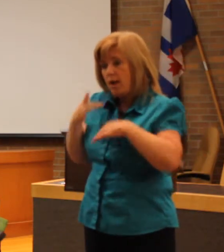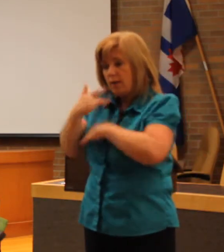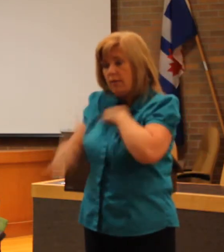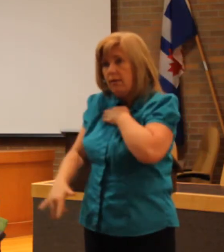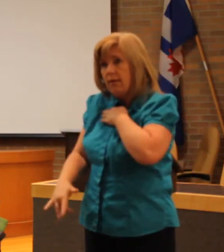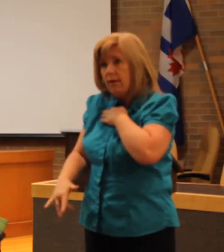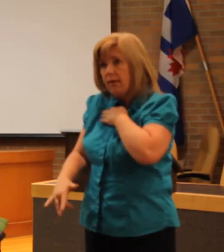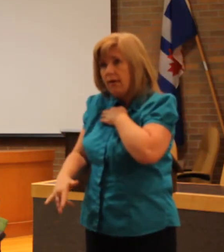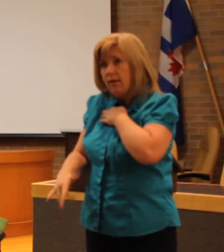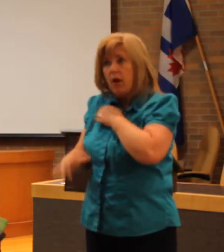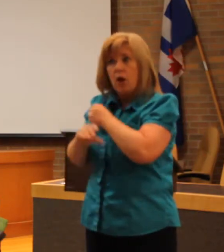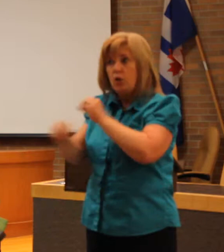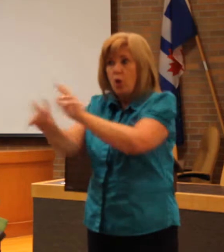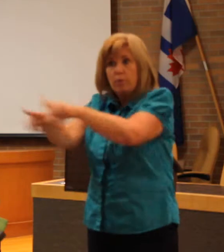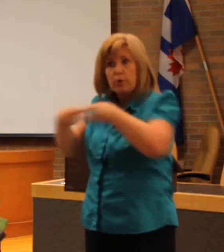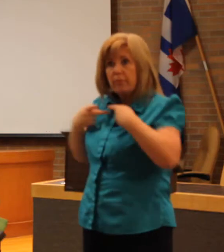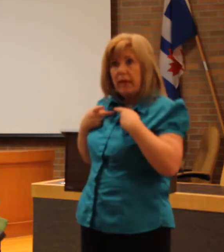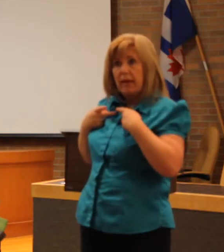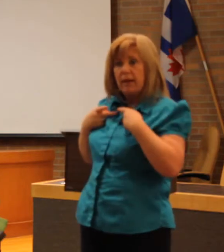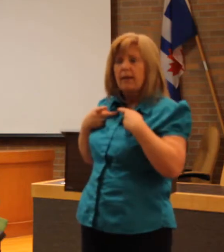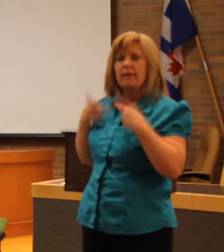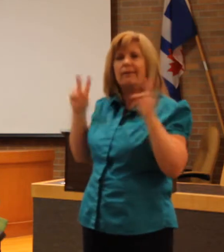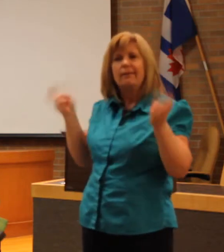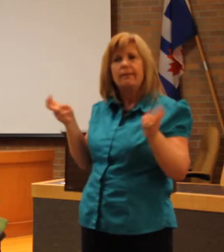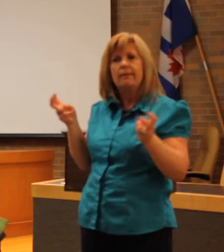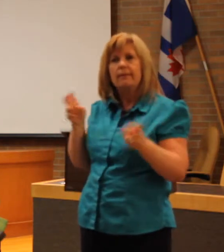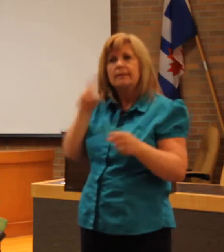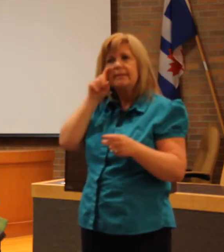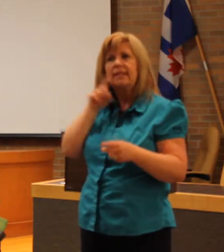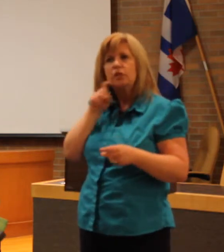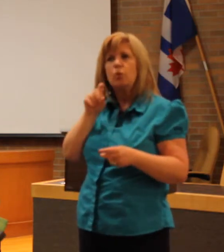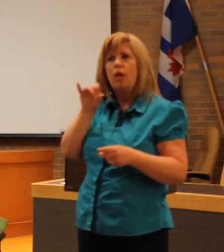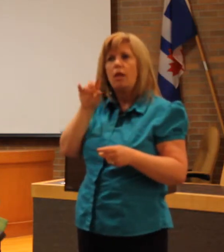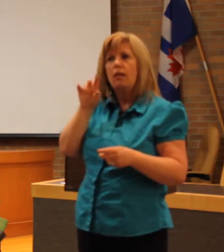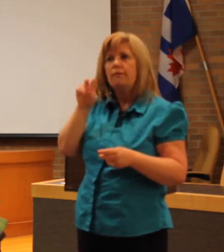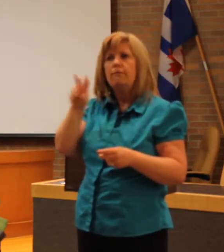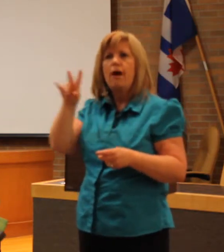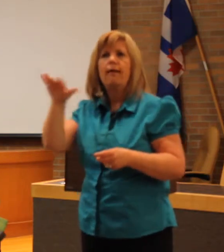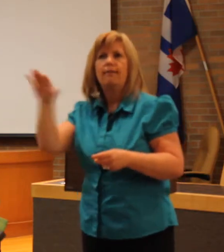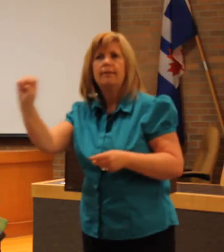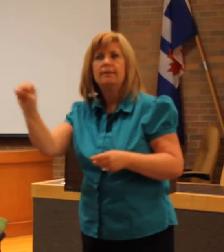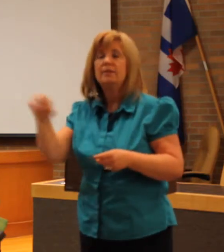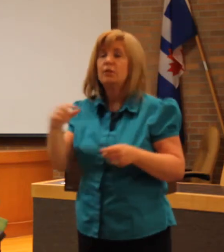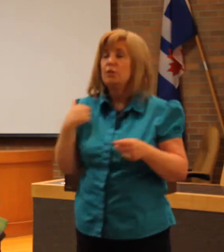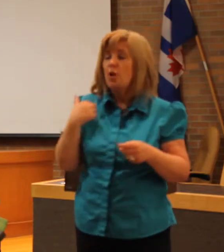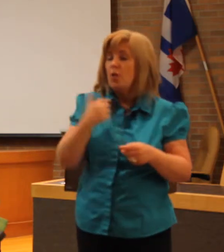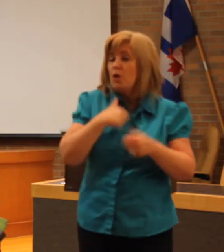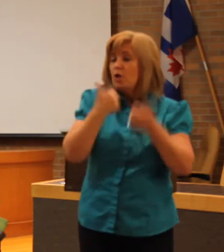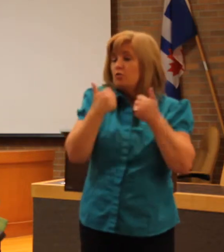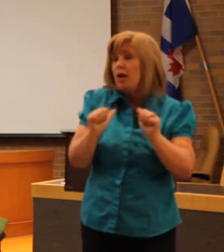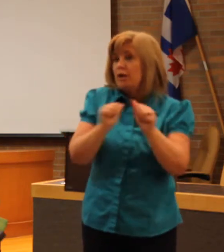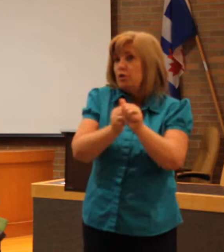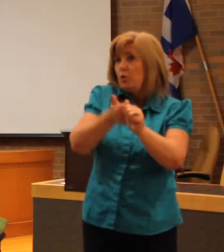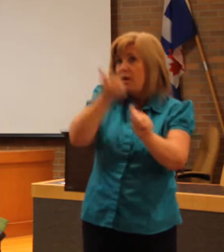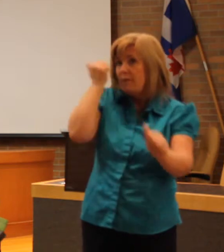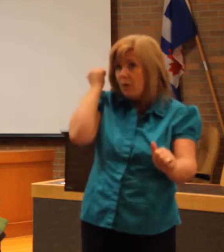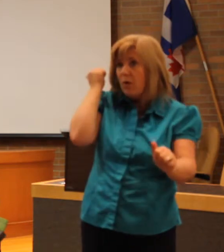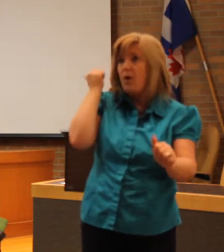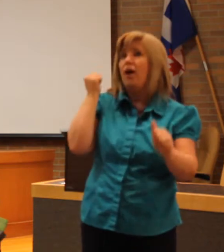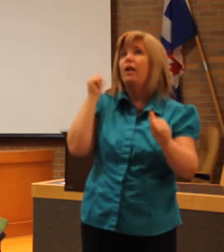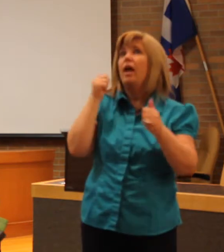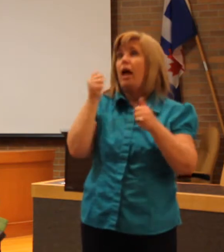thing to keep in mind too, that sometimes even though we mean well and we're making our best efforts to prevent abuse, we may in fact be